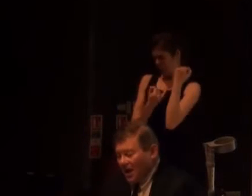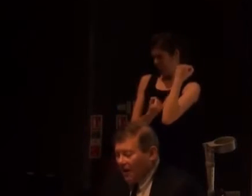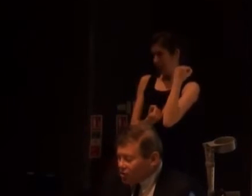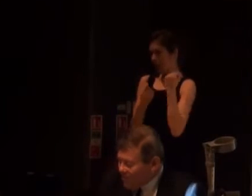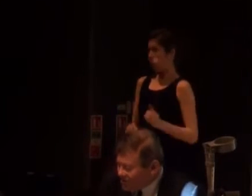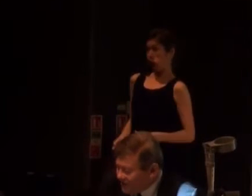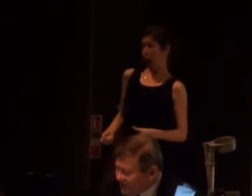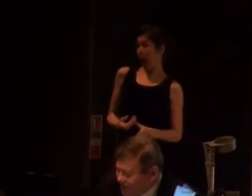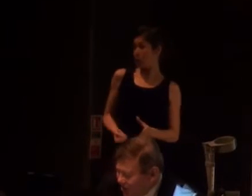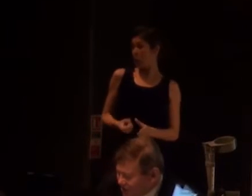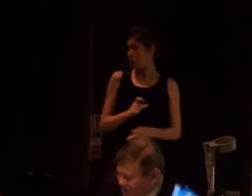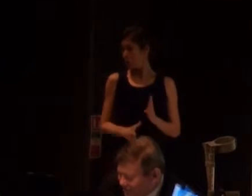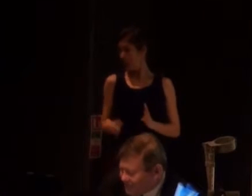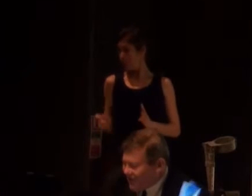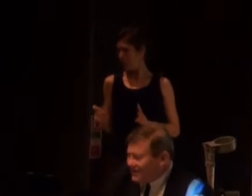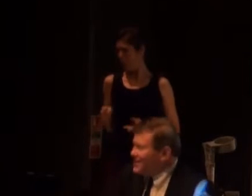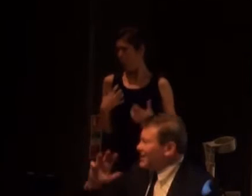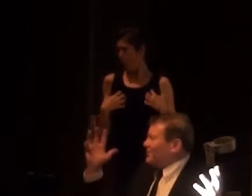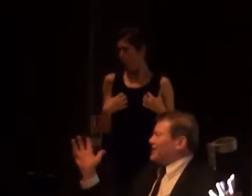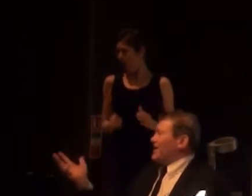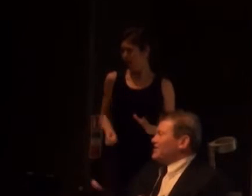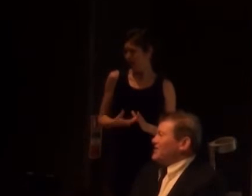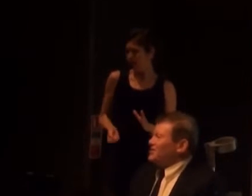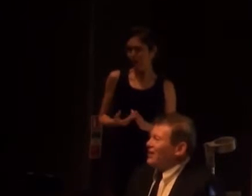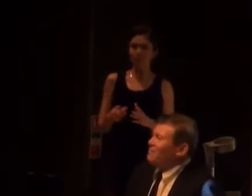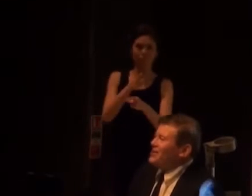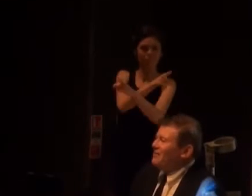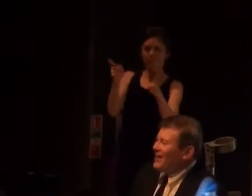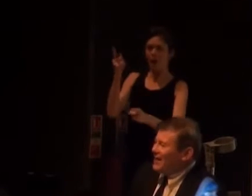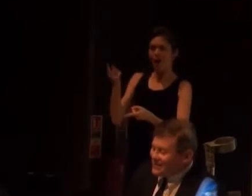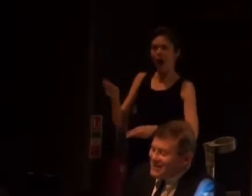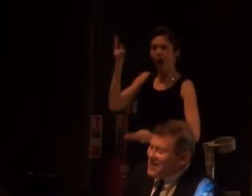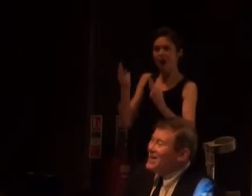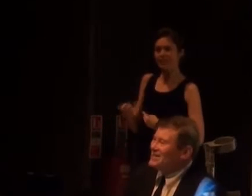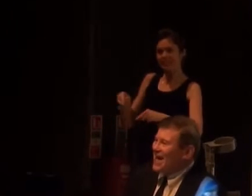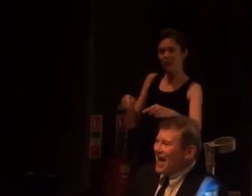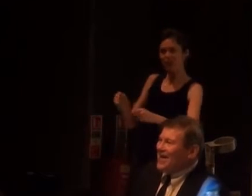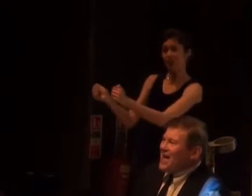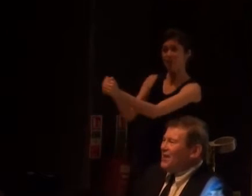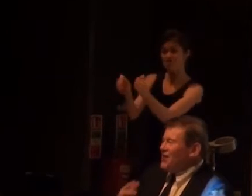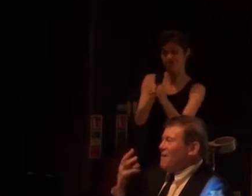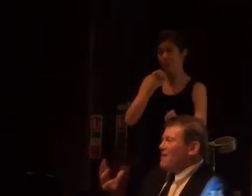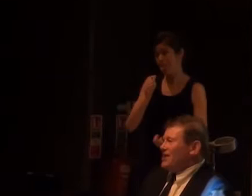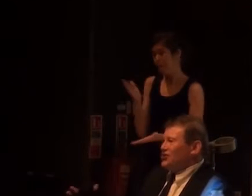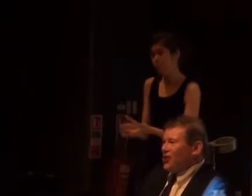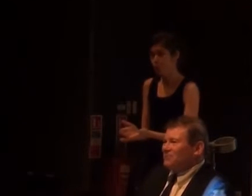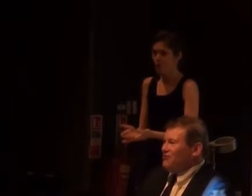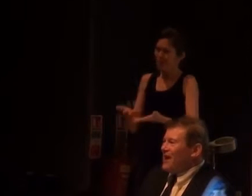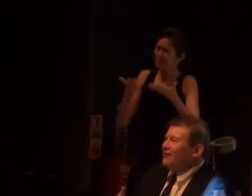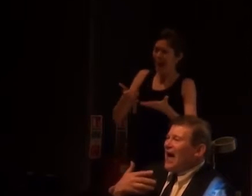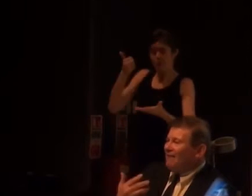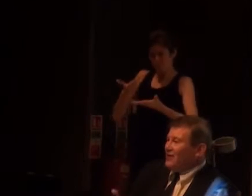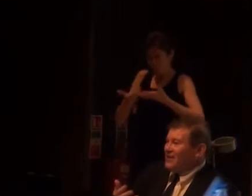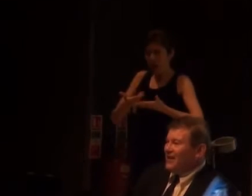I'm sure most of the artistic directors here don't engage in this stuff. But nevertheless, it is there, and there are many scripts